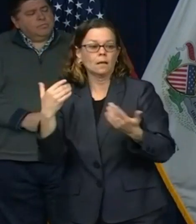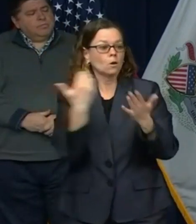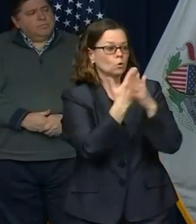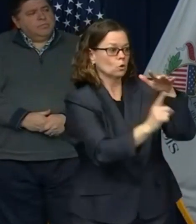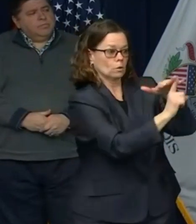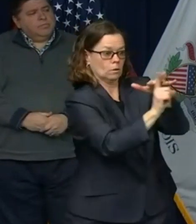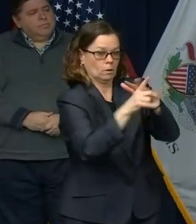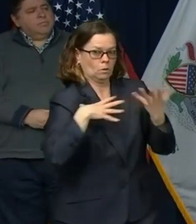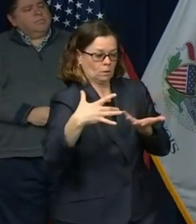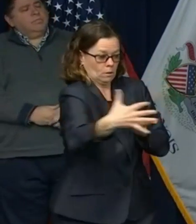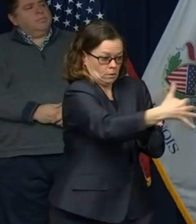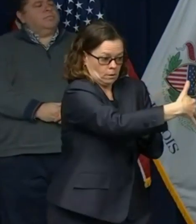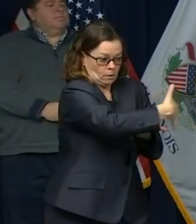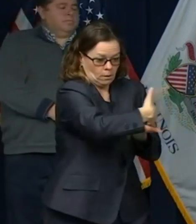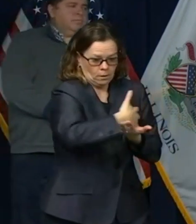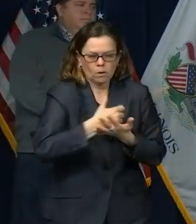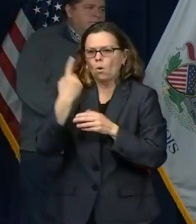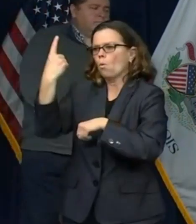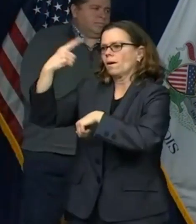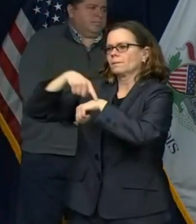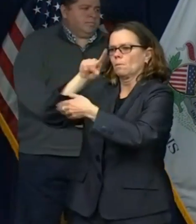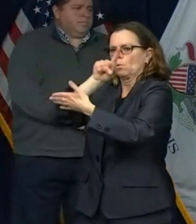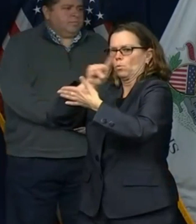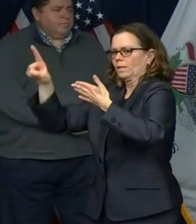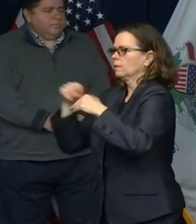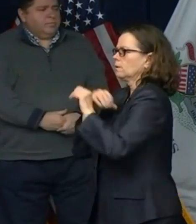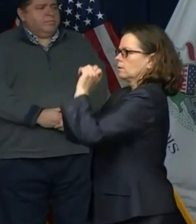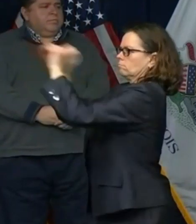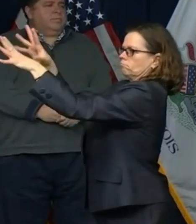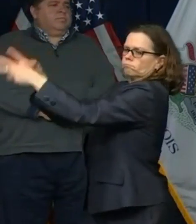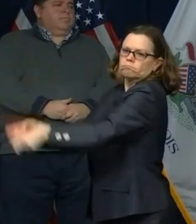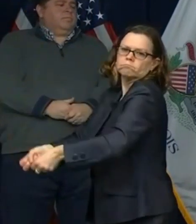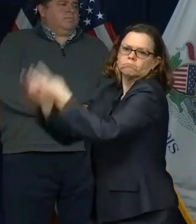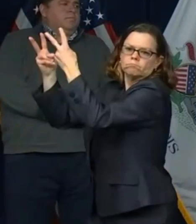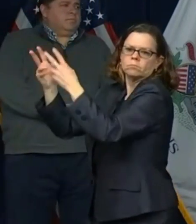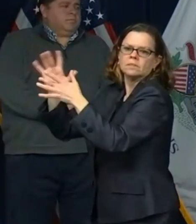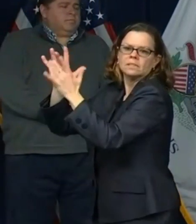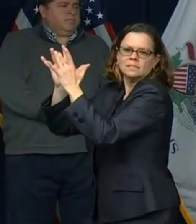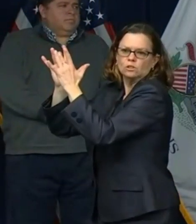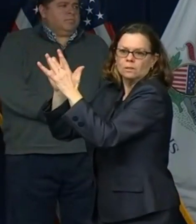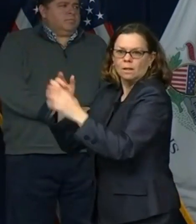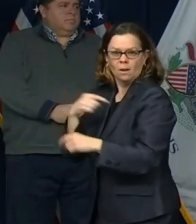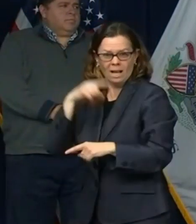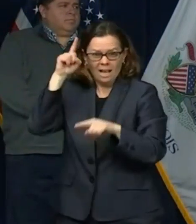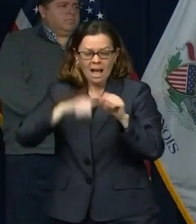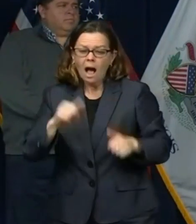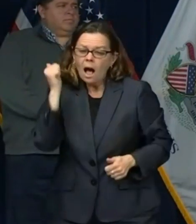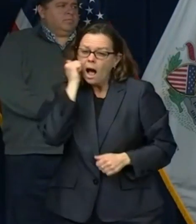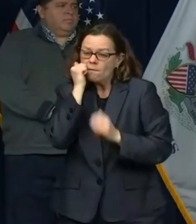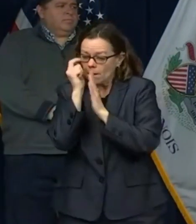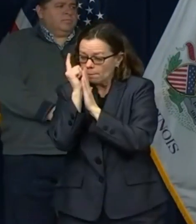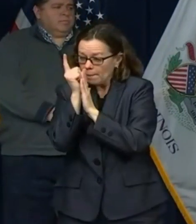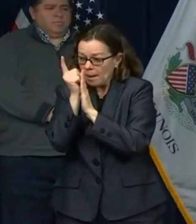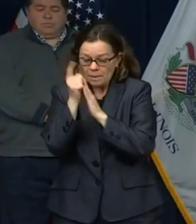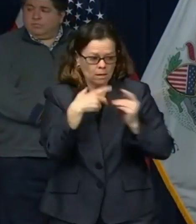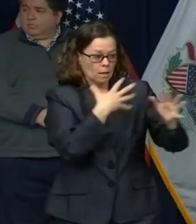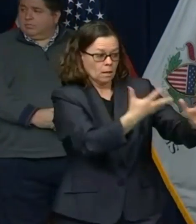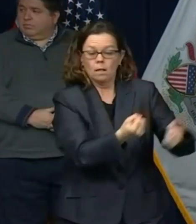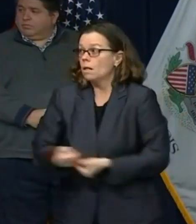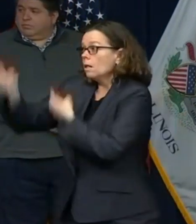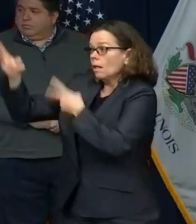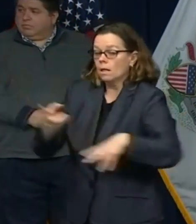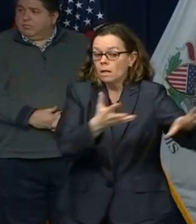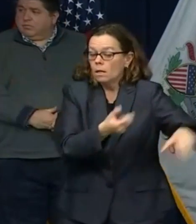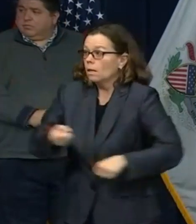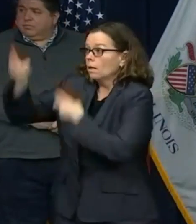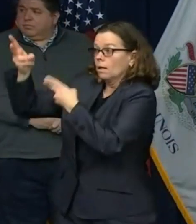part, because we have so much that we're trying to do to actually affect all the different parts of this pandemic. Dr. Zika, you